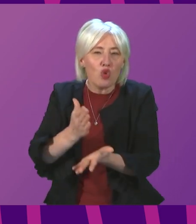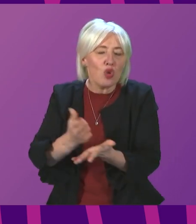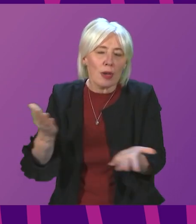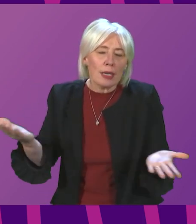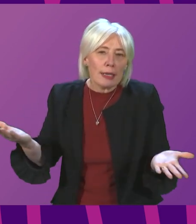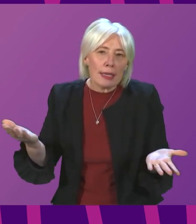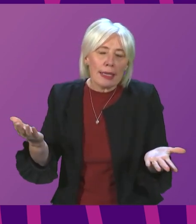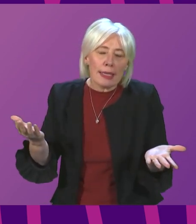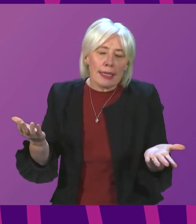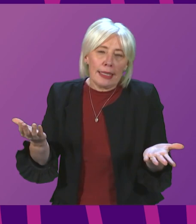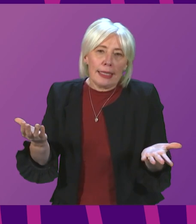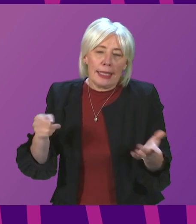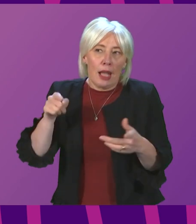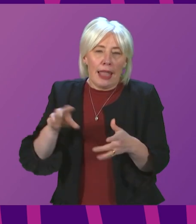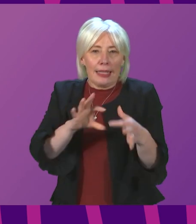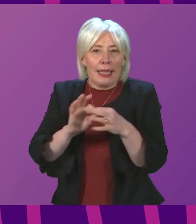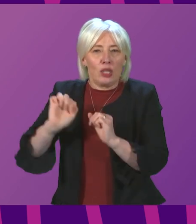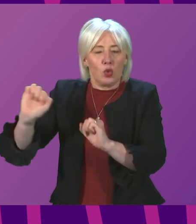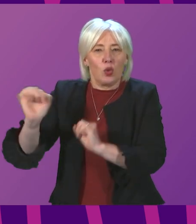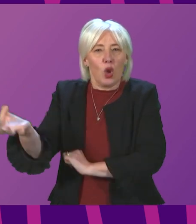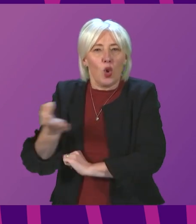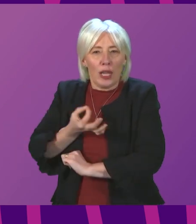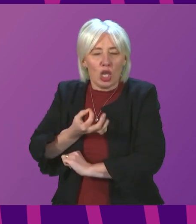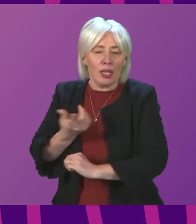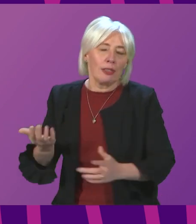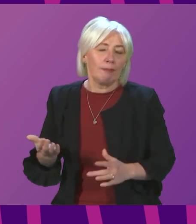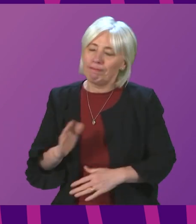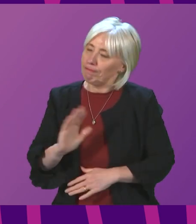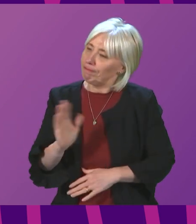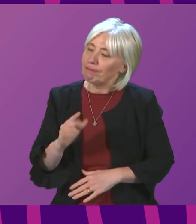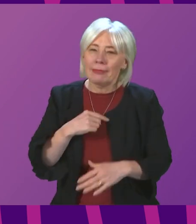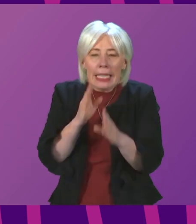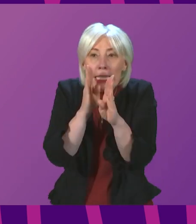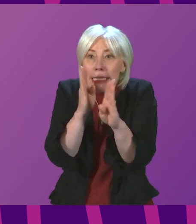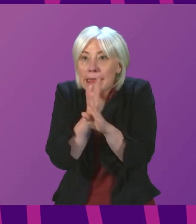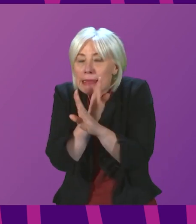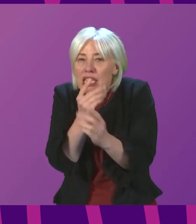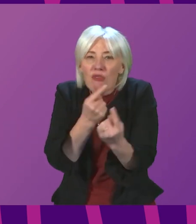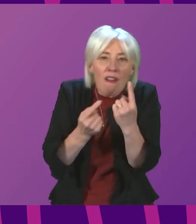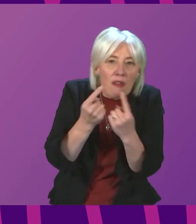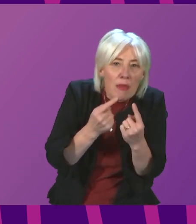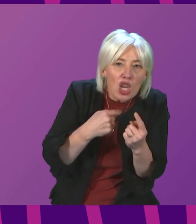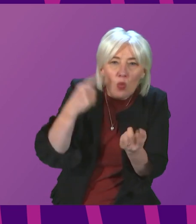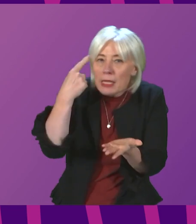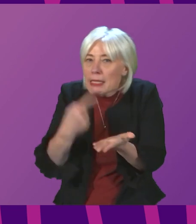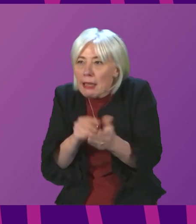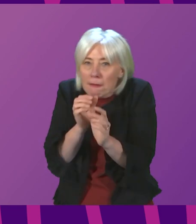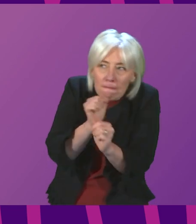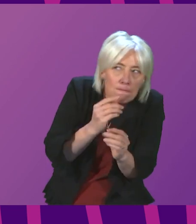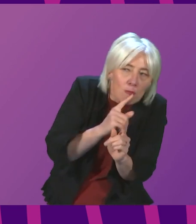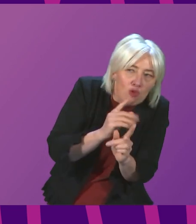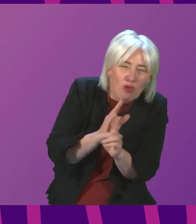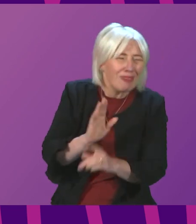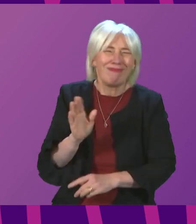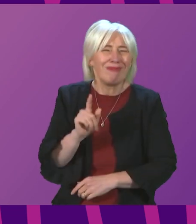to the member's question here. It is not the case that there is secret data that we take decisions on. And the member